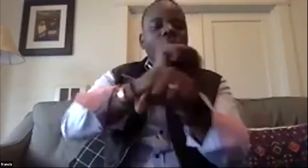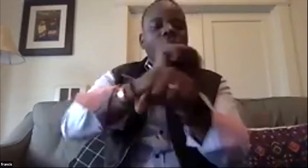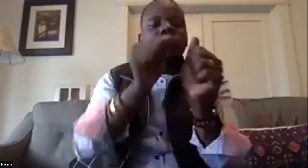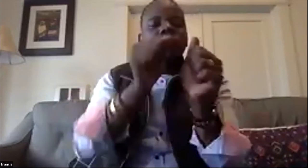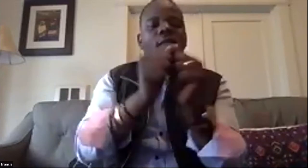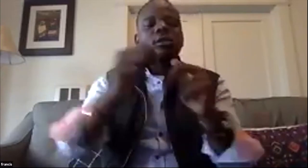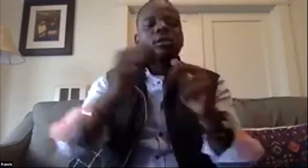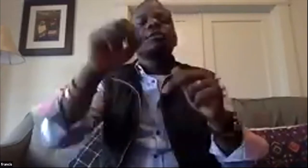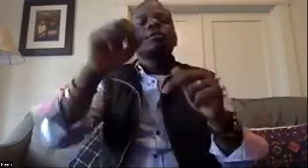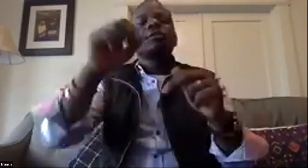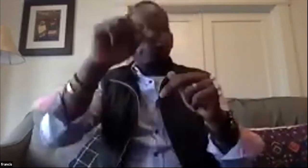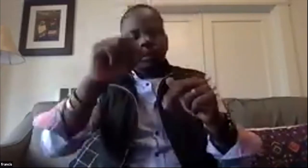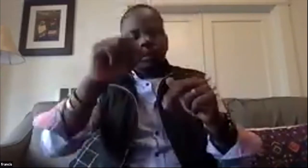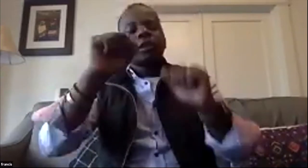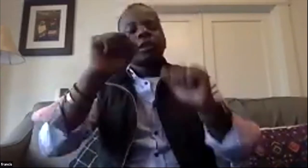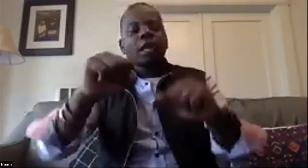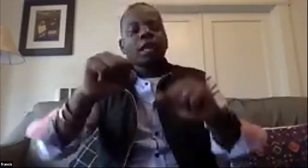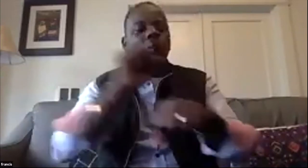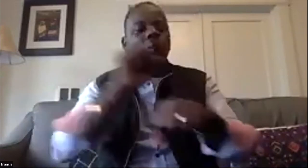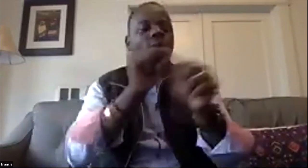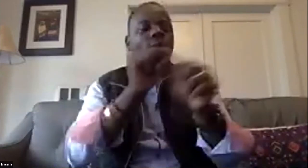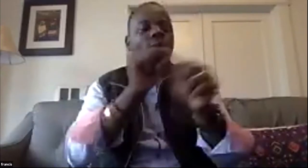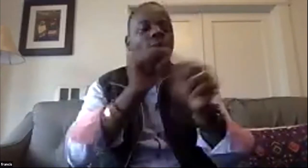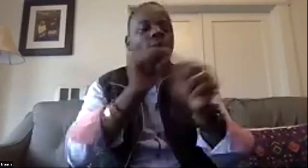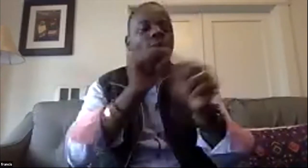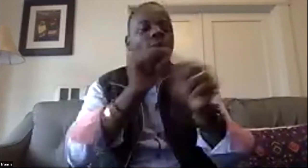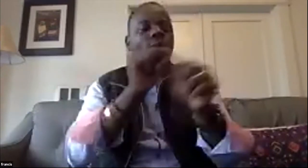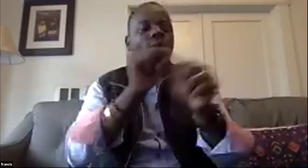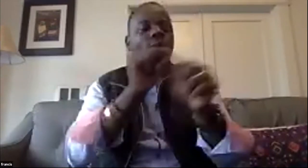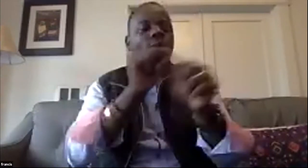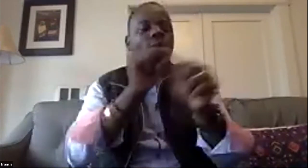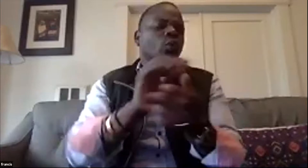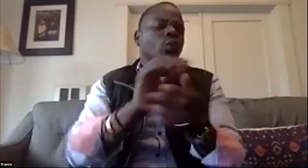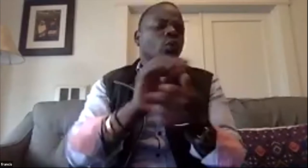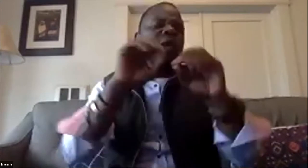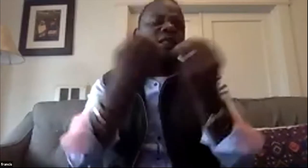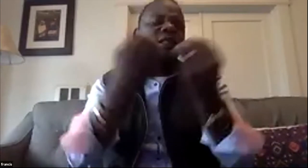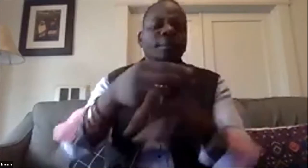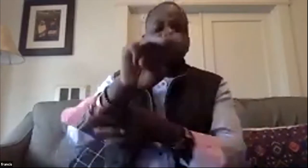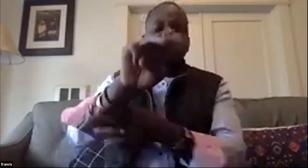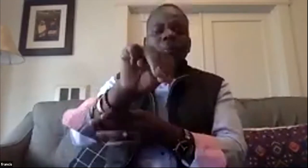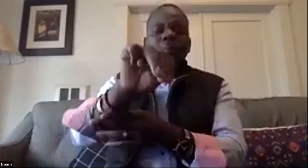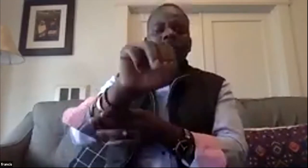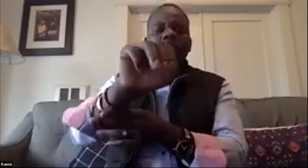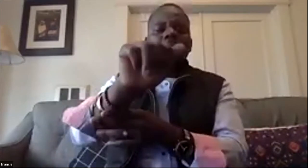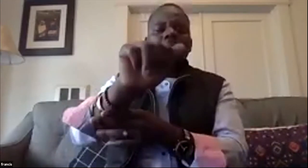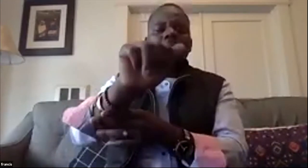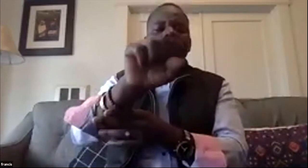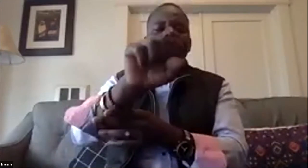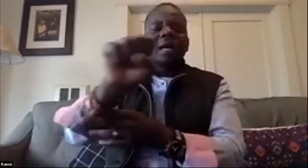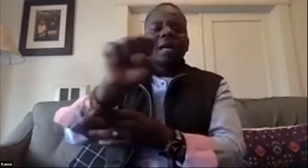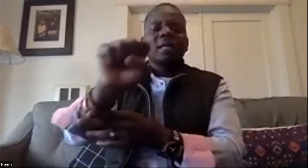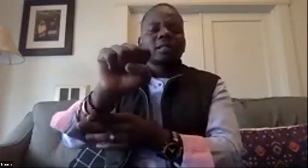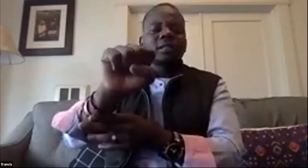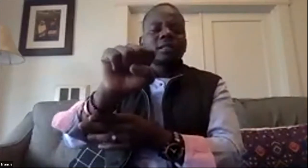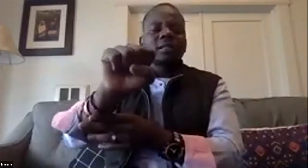that i'm working with and collaborating with says that so this organization is called